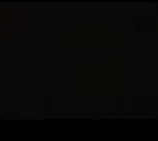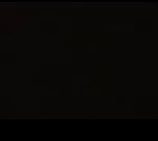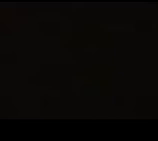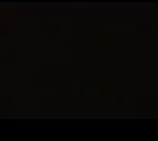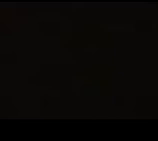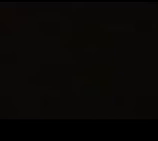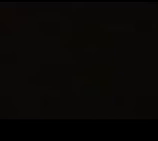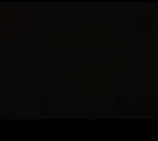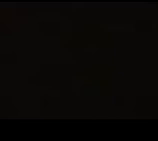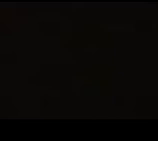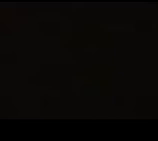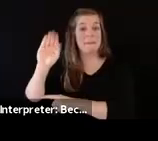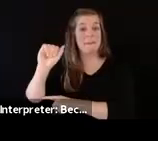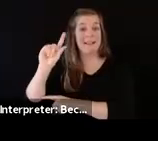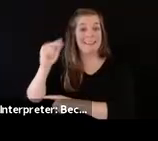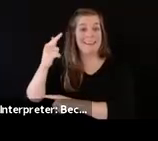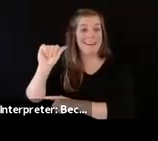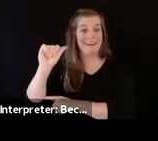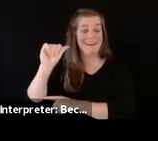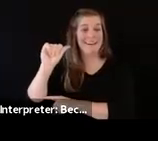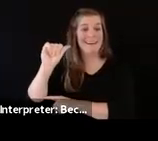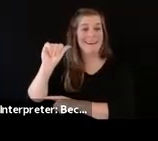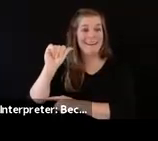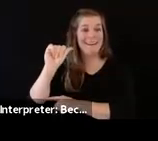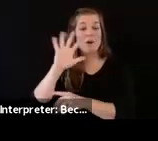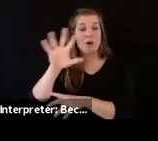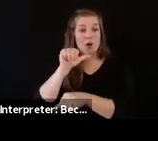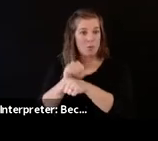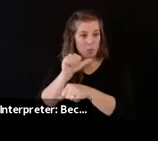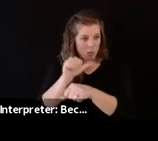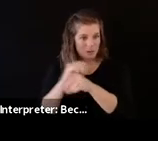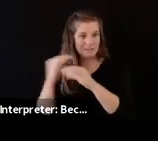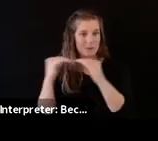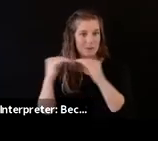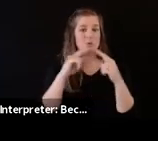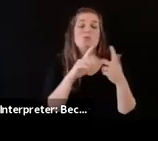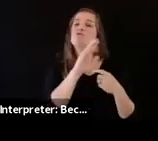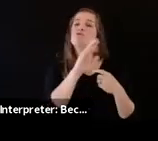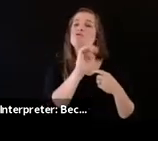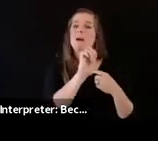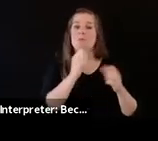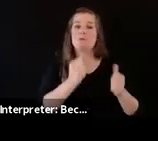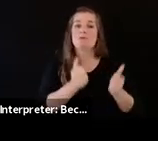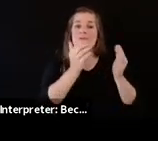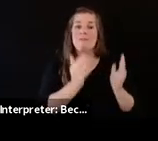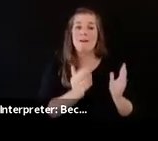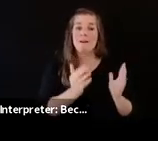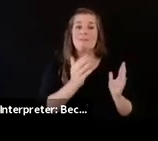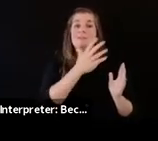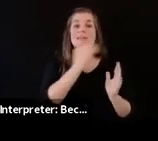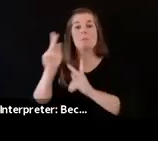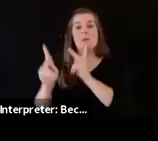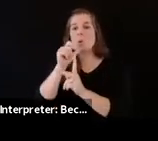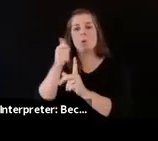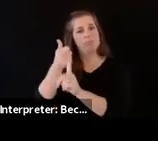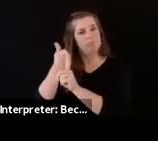Sujata's work is characterized by an equal dedication to crime victim, to crime survivors and people who caused harm.